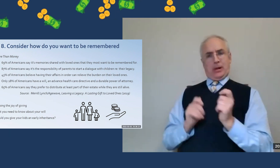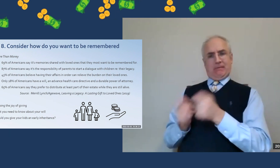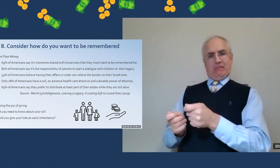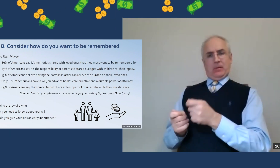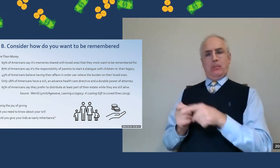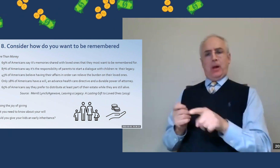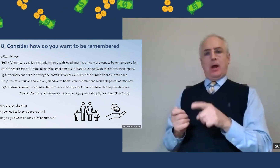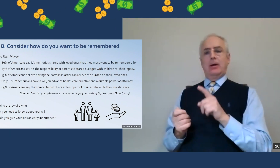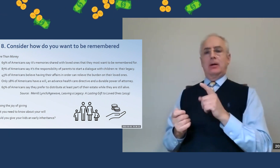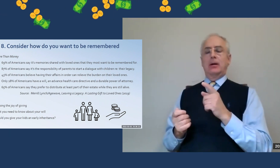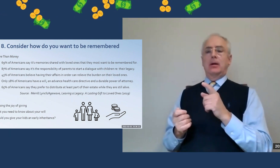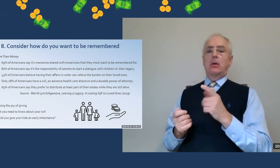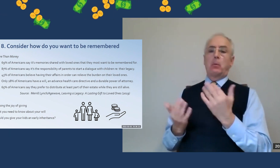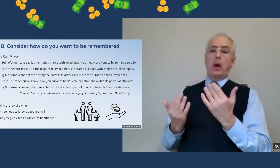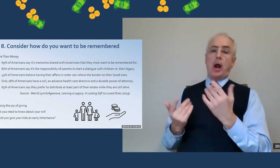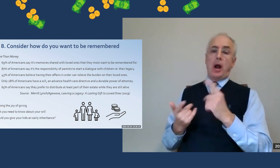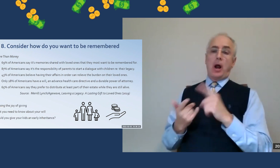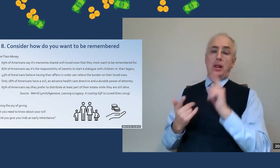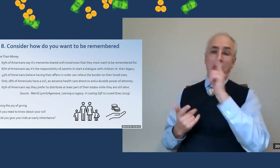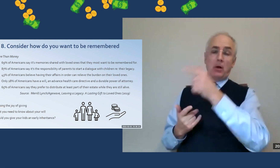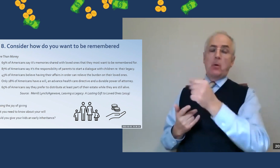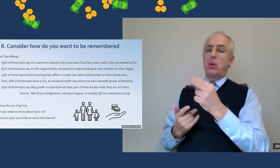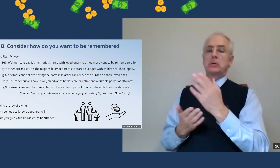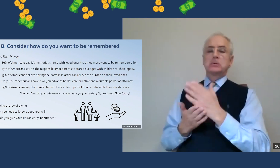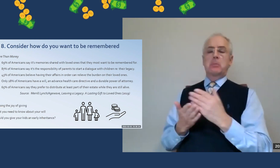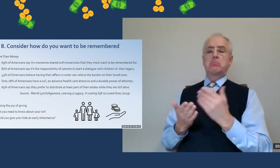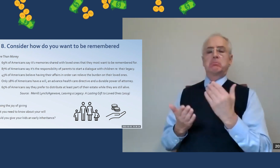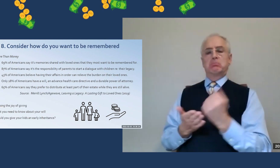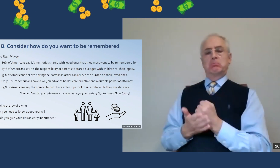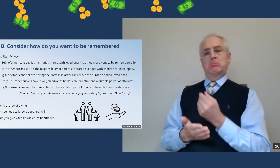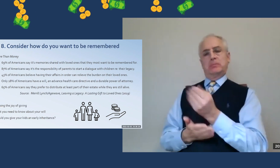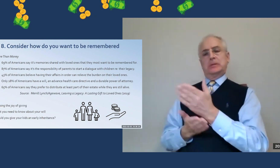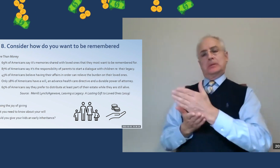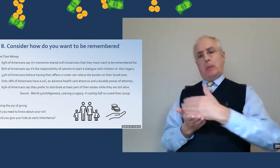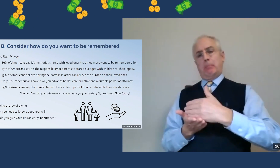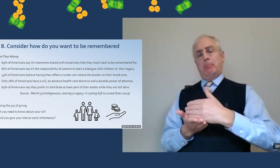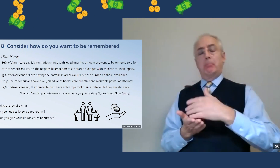can see those gifts that are planned earlier in retirement.